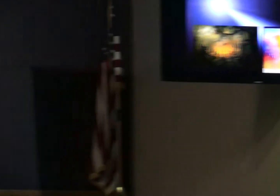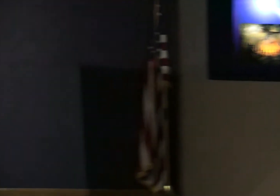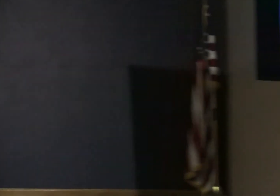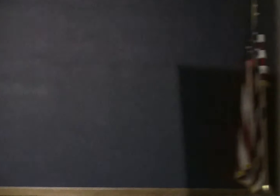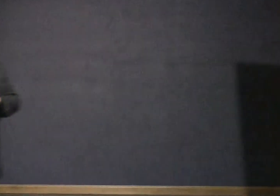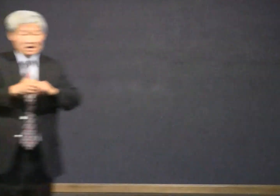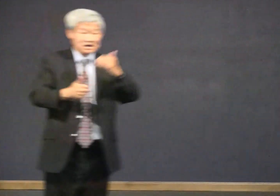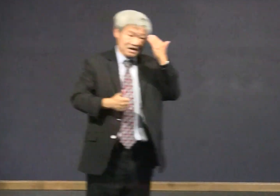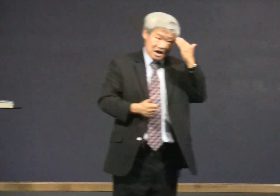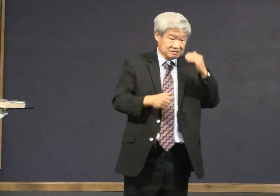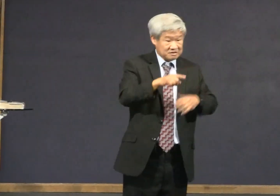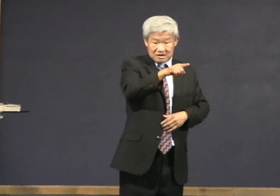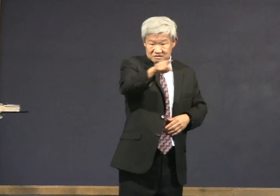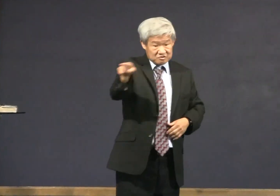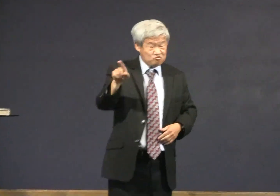you're saying right how do you know